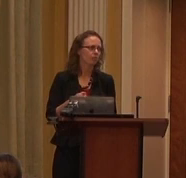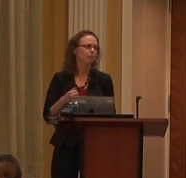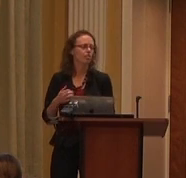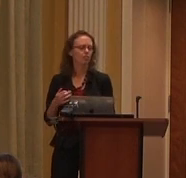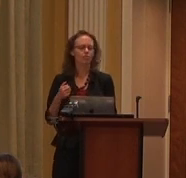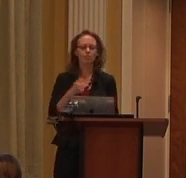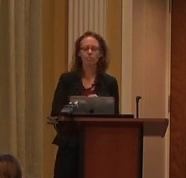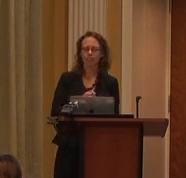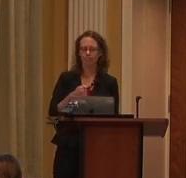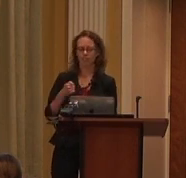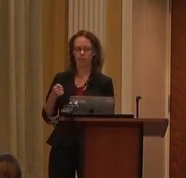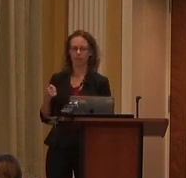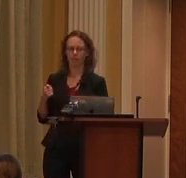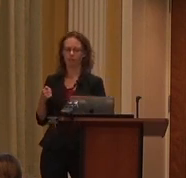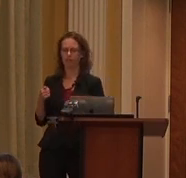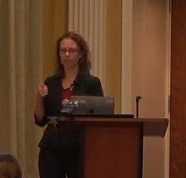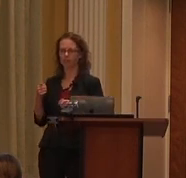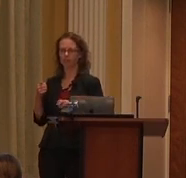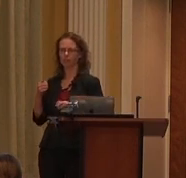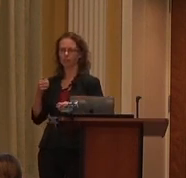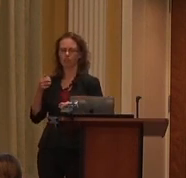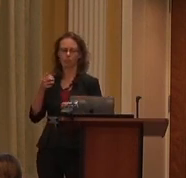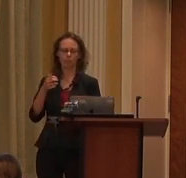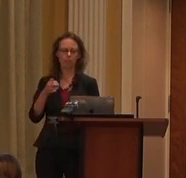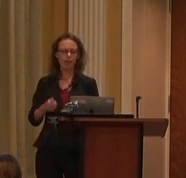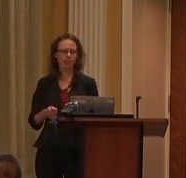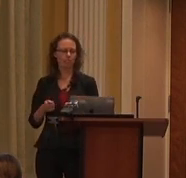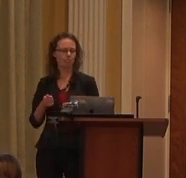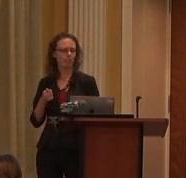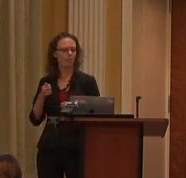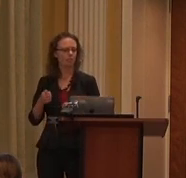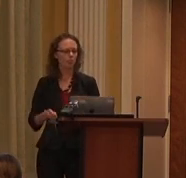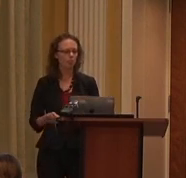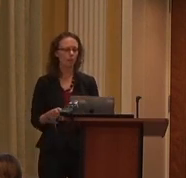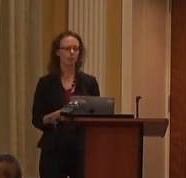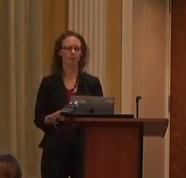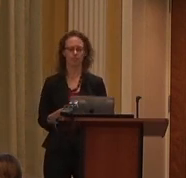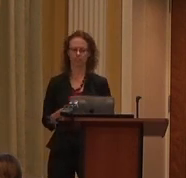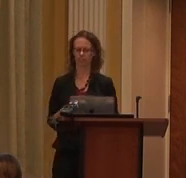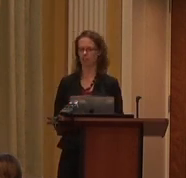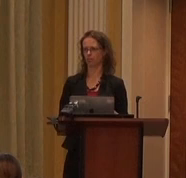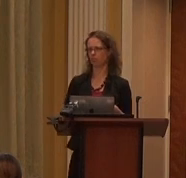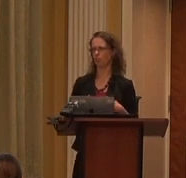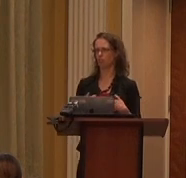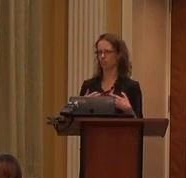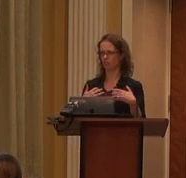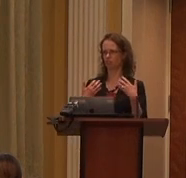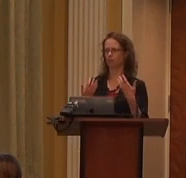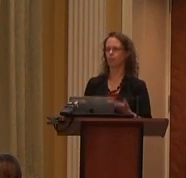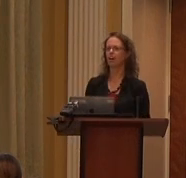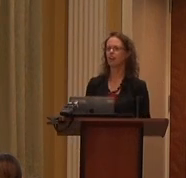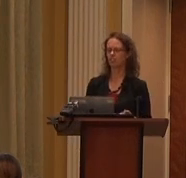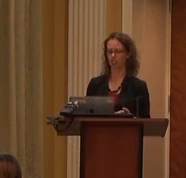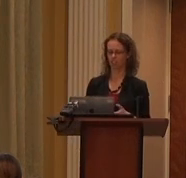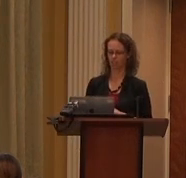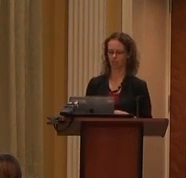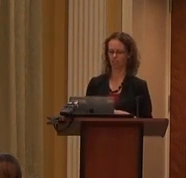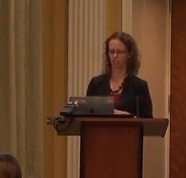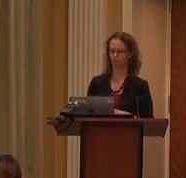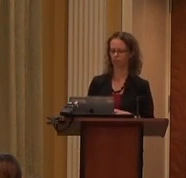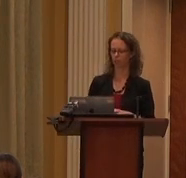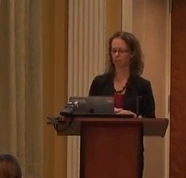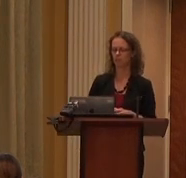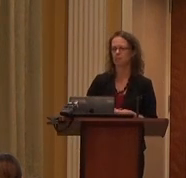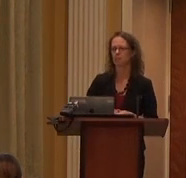continually return to that inquiry, going back to develop new hypotheses about those situations, to revise their